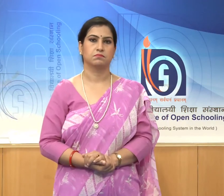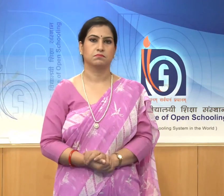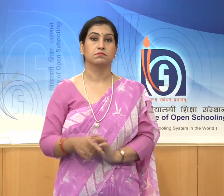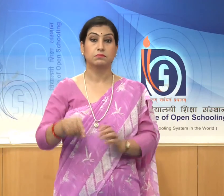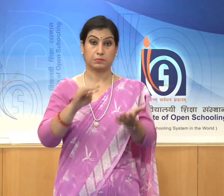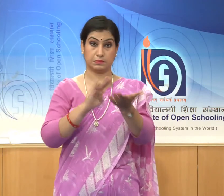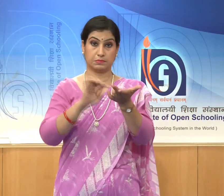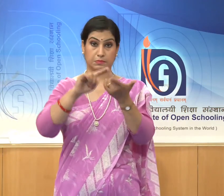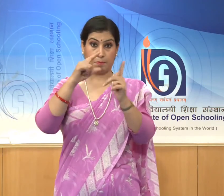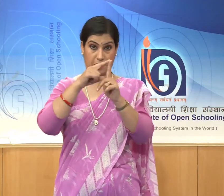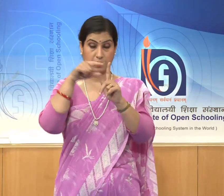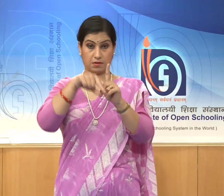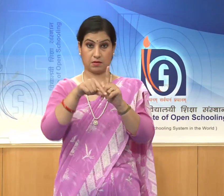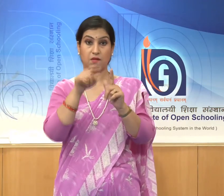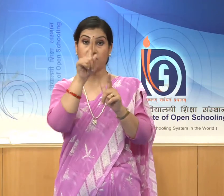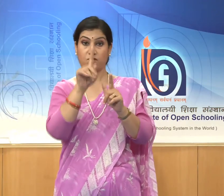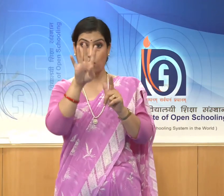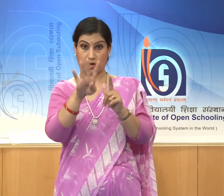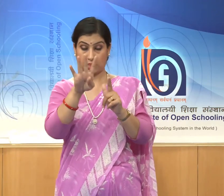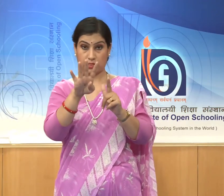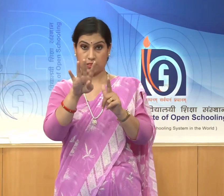-14th century.